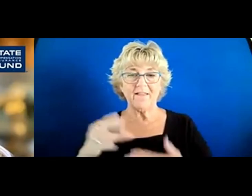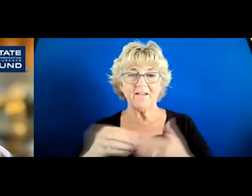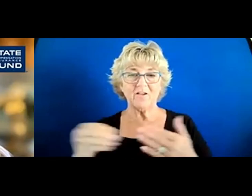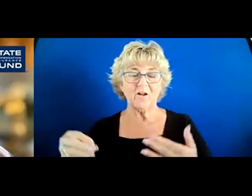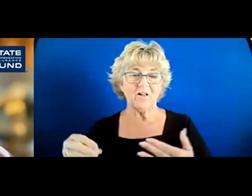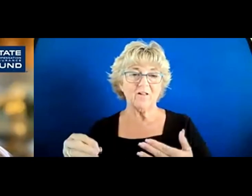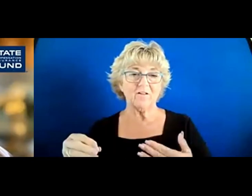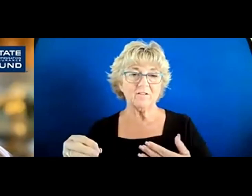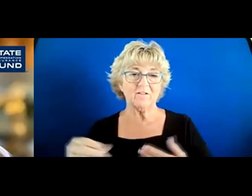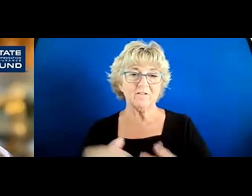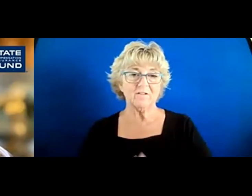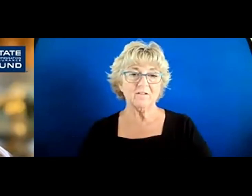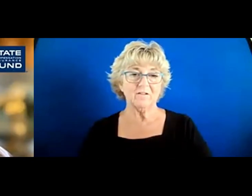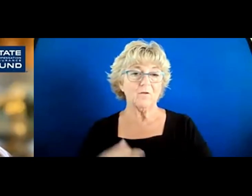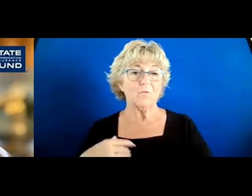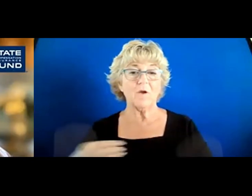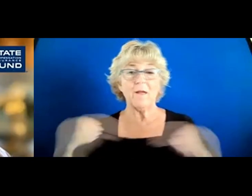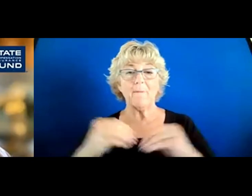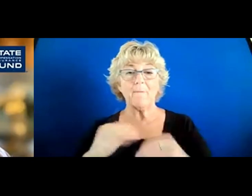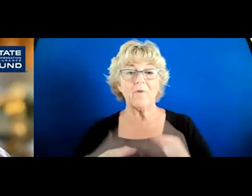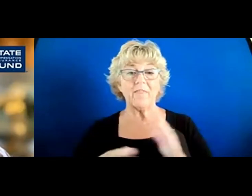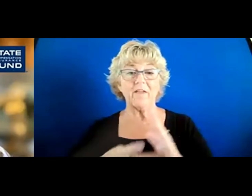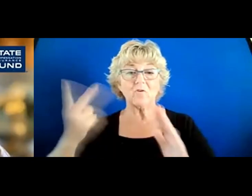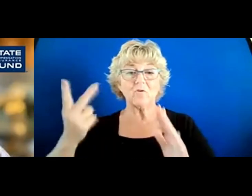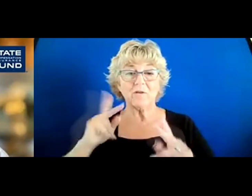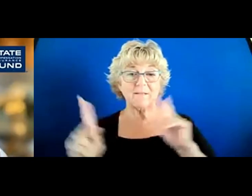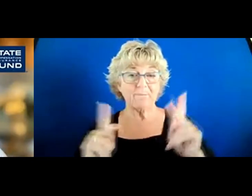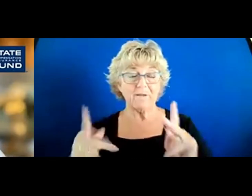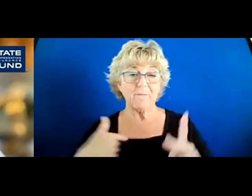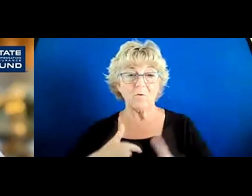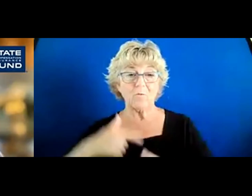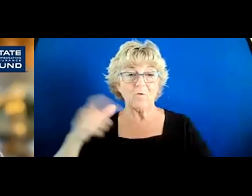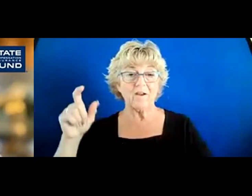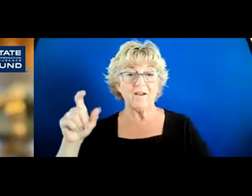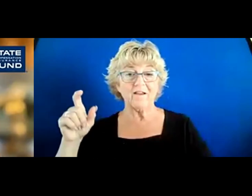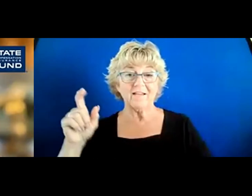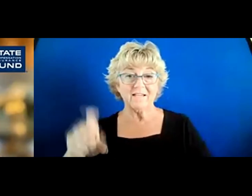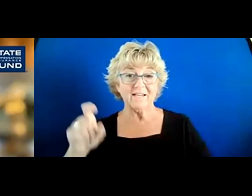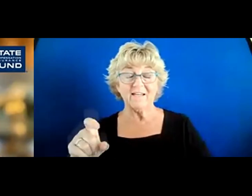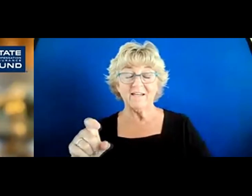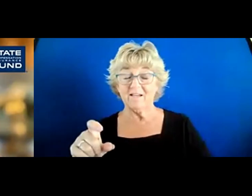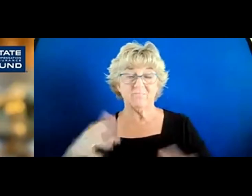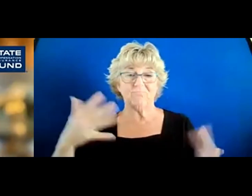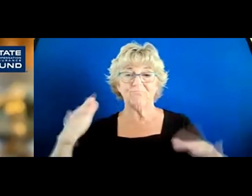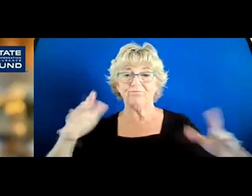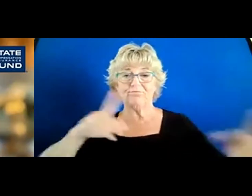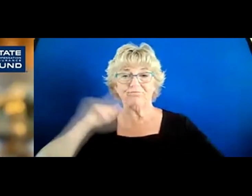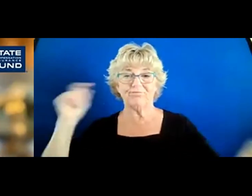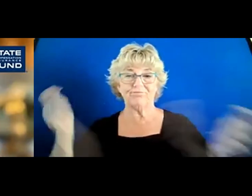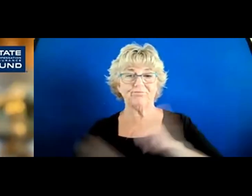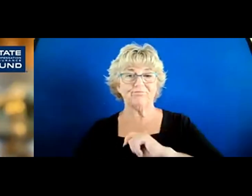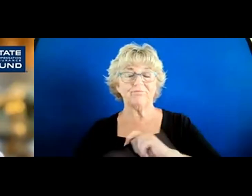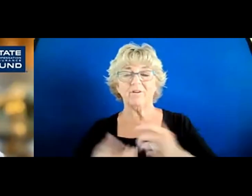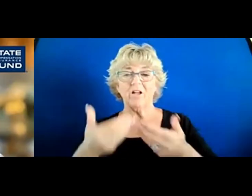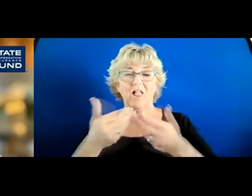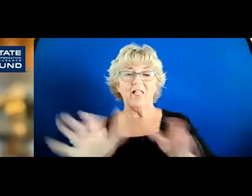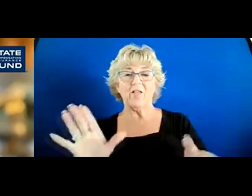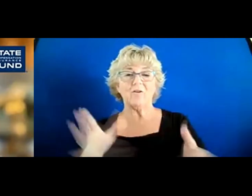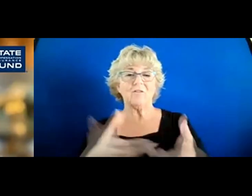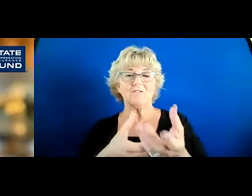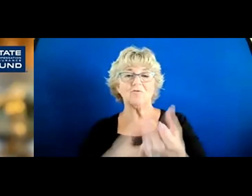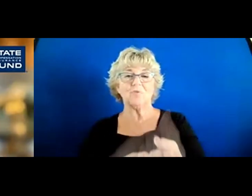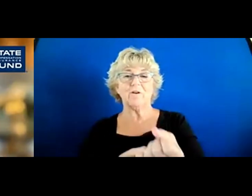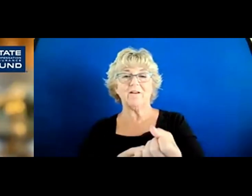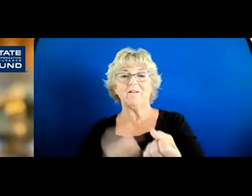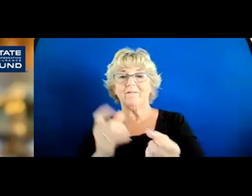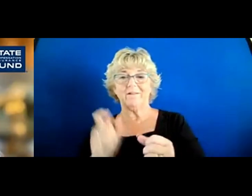And we had more than twice as many people as we needed. And when you go through that kind of difficult change, you lose trust with your organization. And we had to